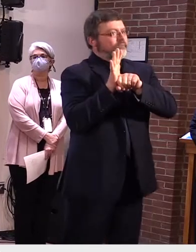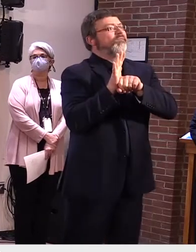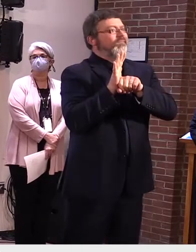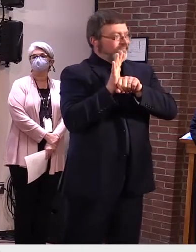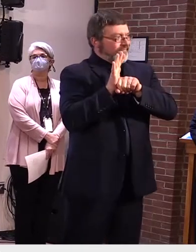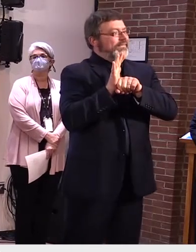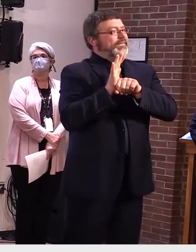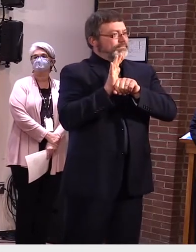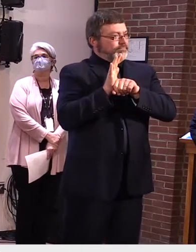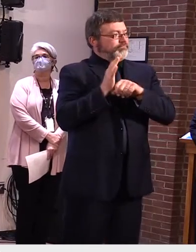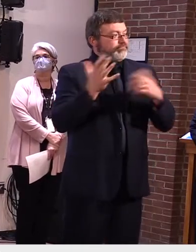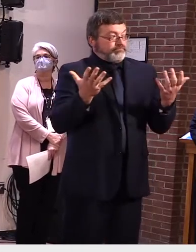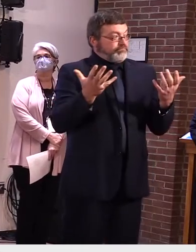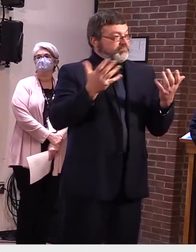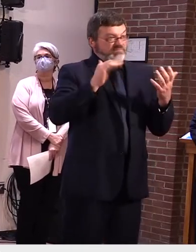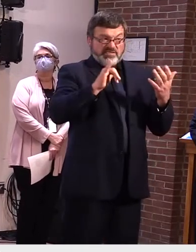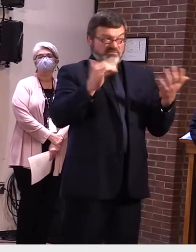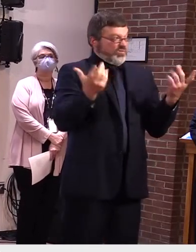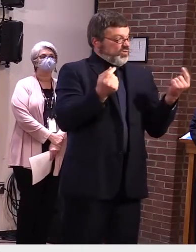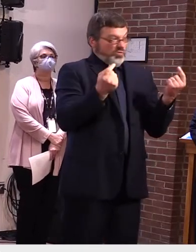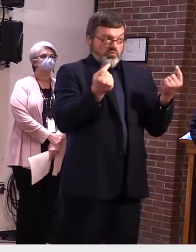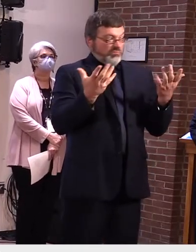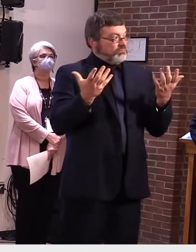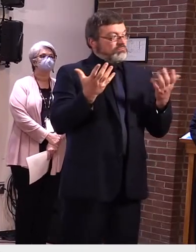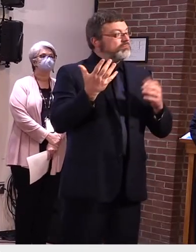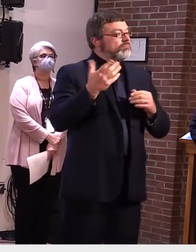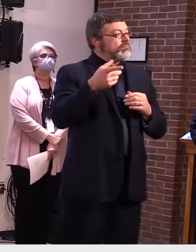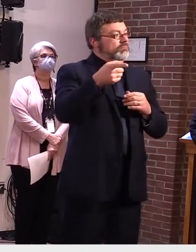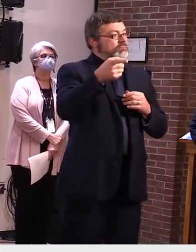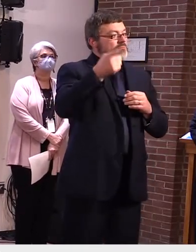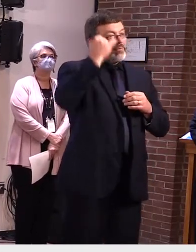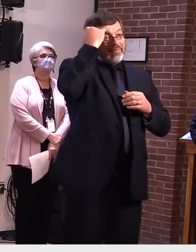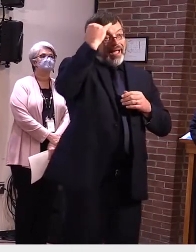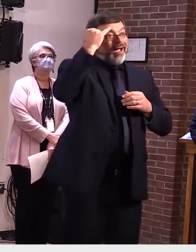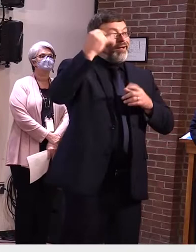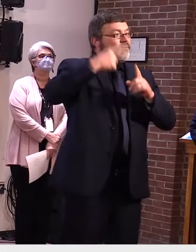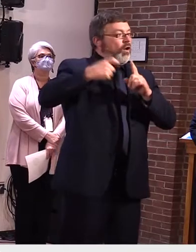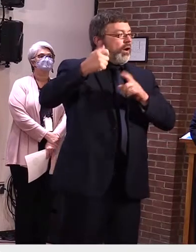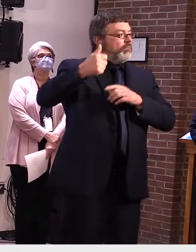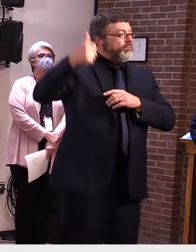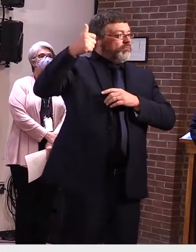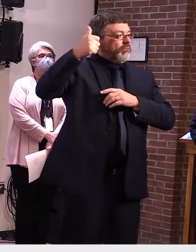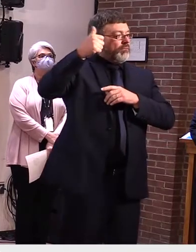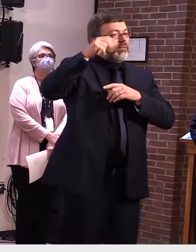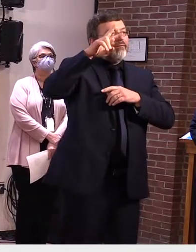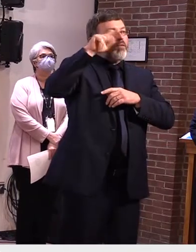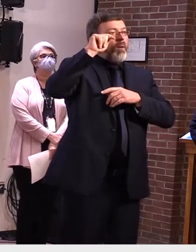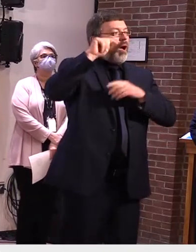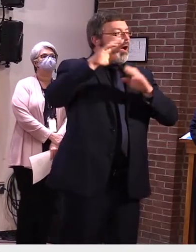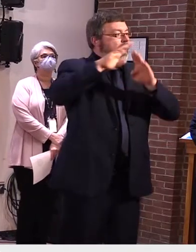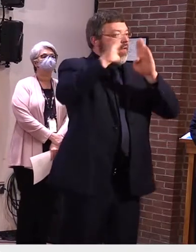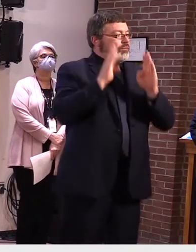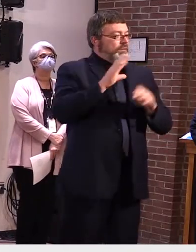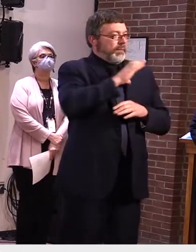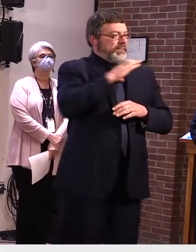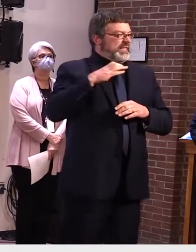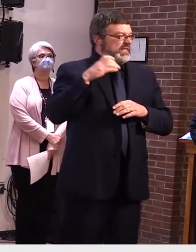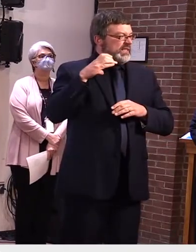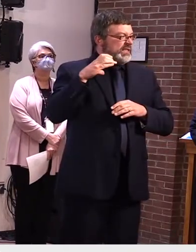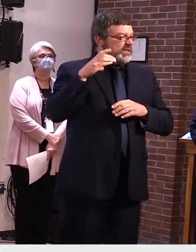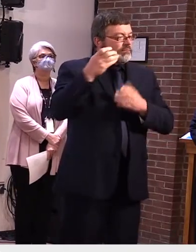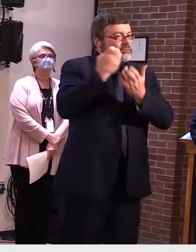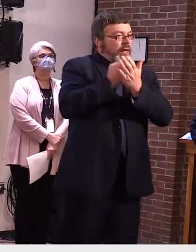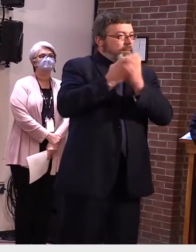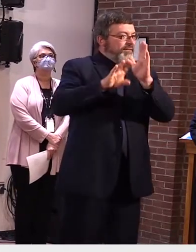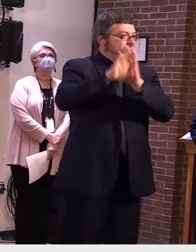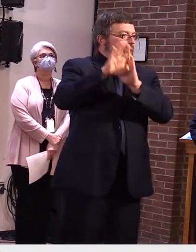originated in the House Committee on Commerce and Economic Development under Chair Mike Marcotte